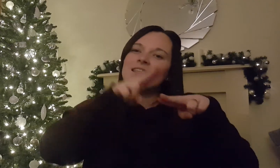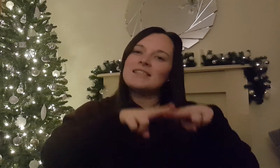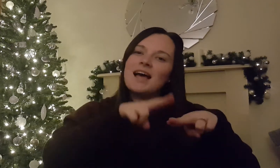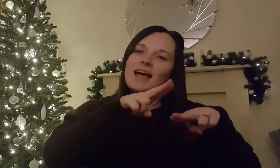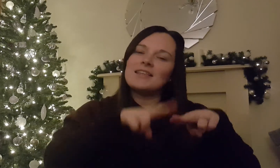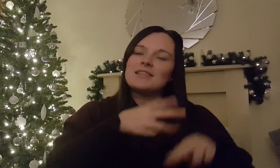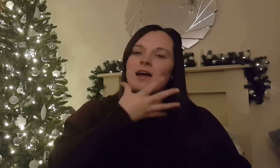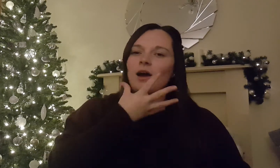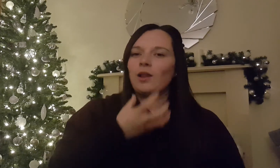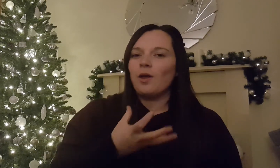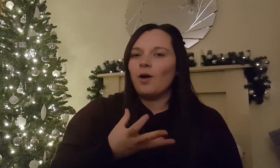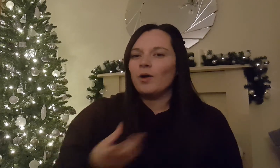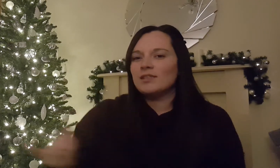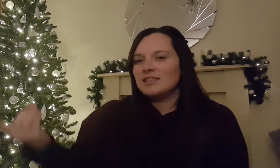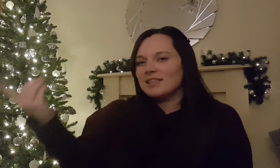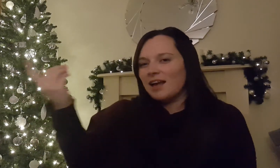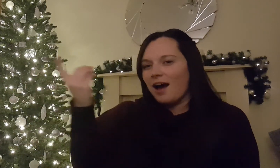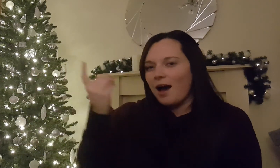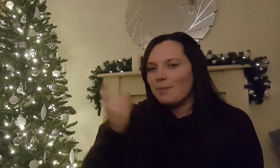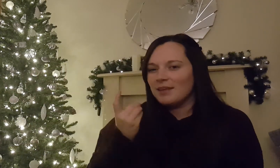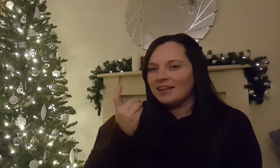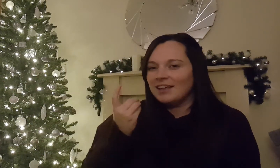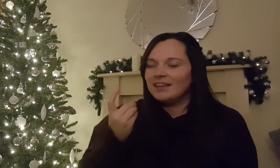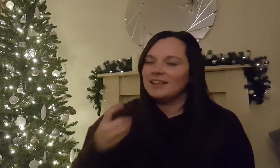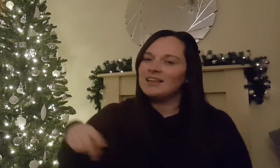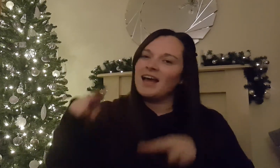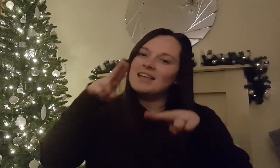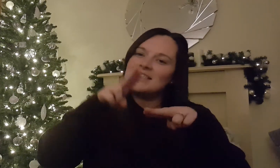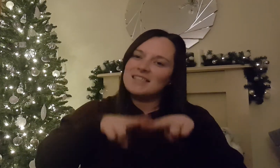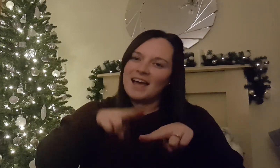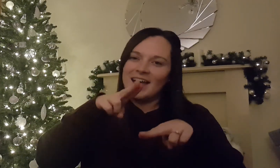Santa Claus is coming, Santa